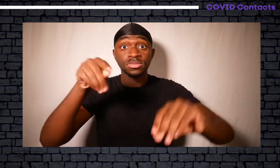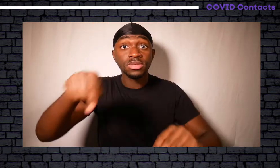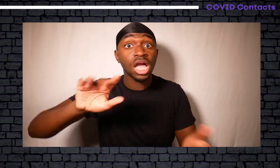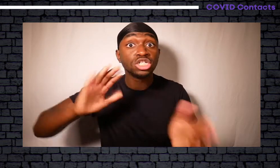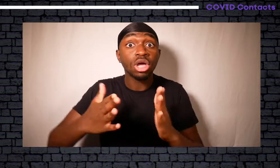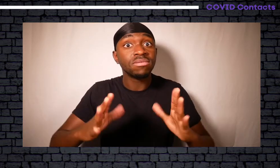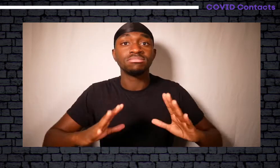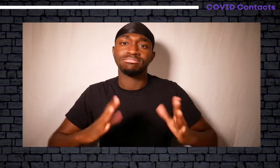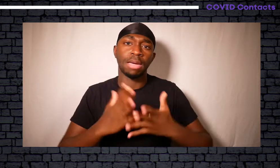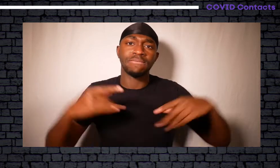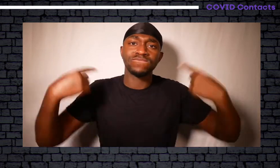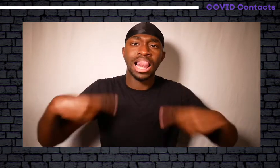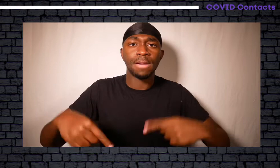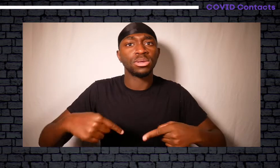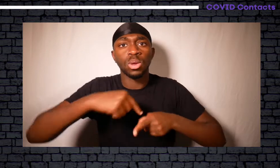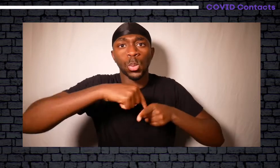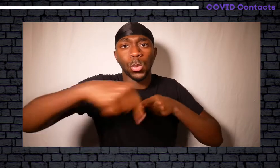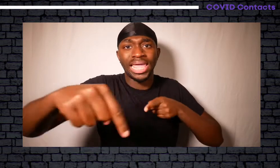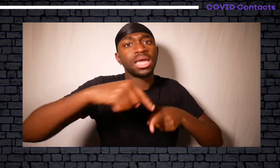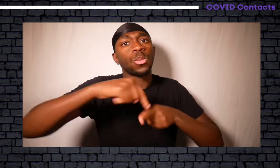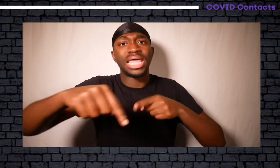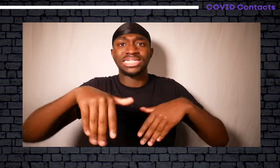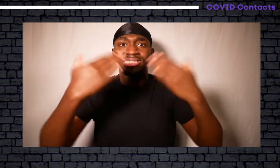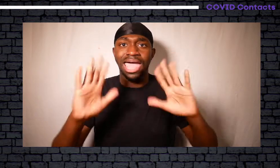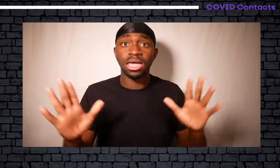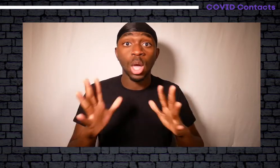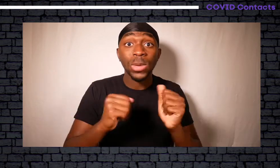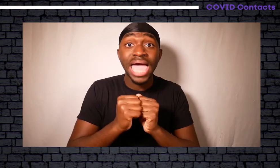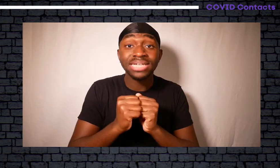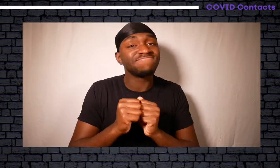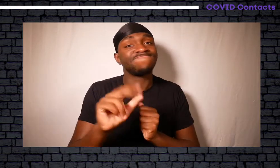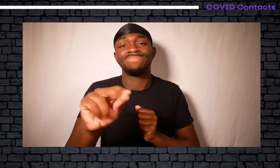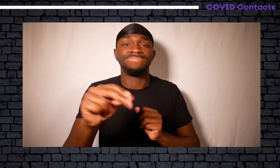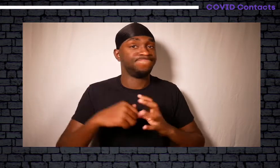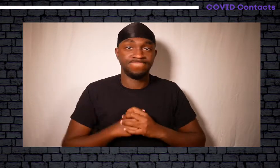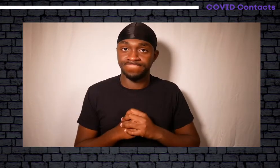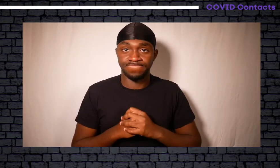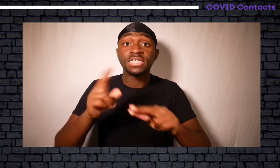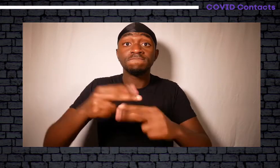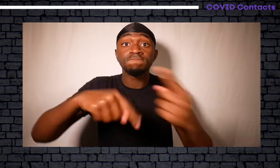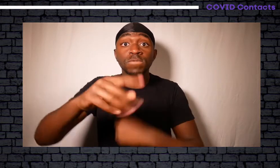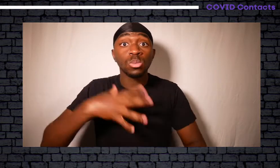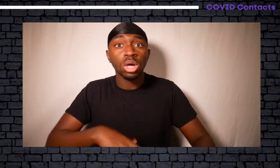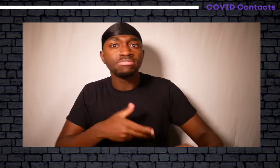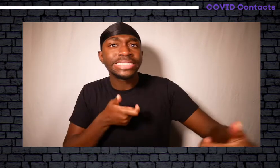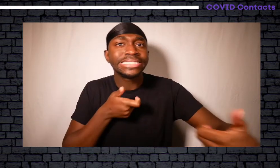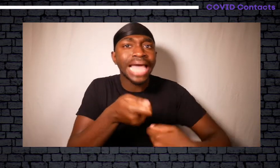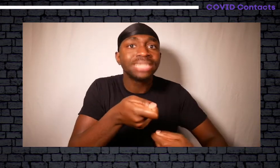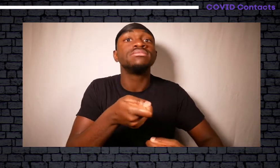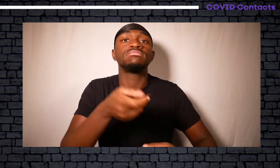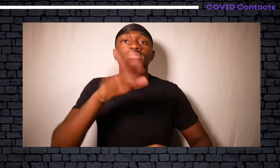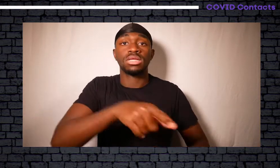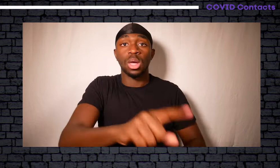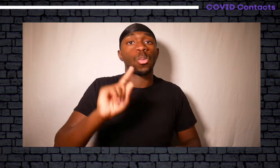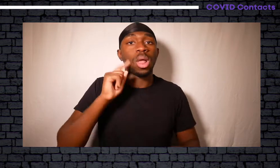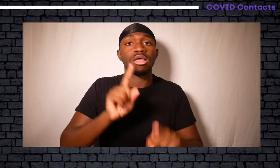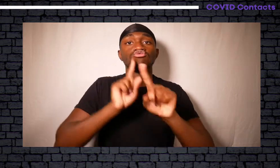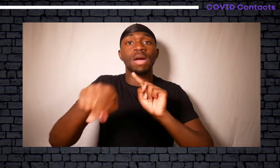This service is available weekdays, not weekends and HEX will get a reply